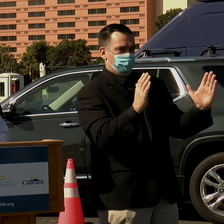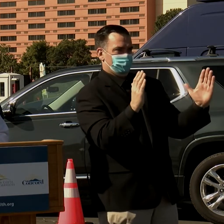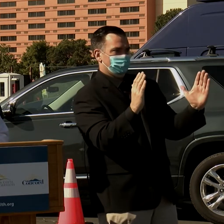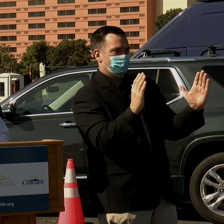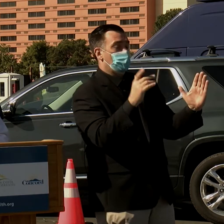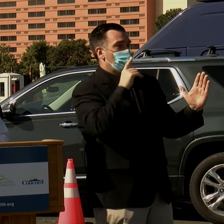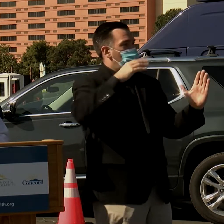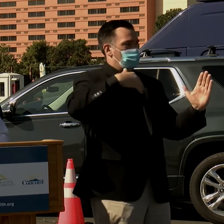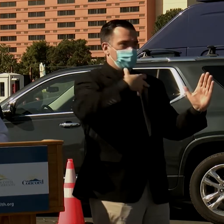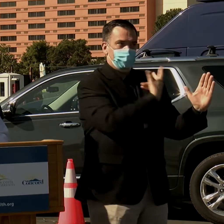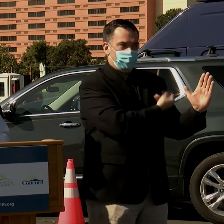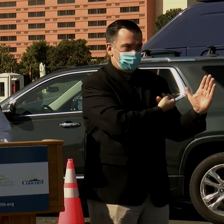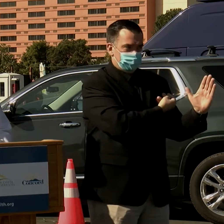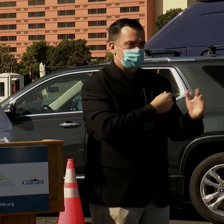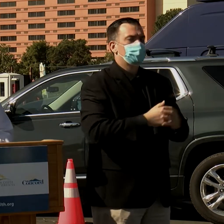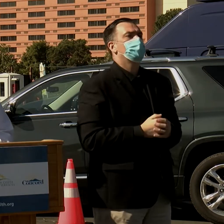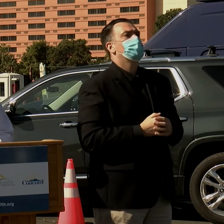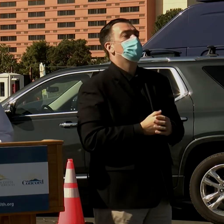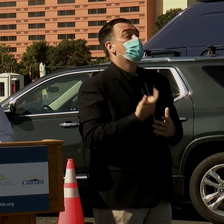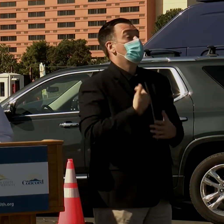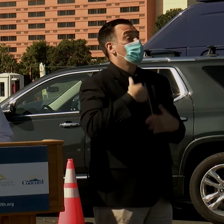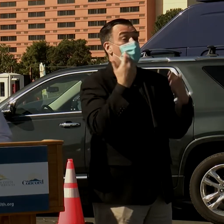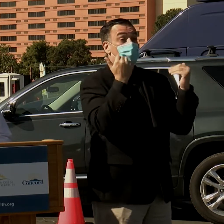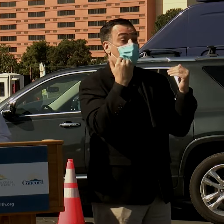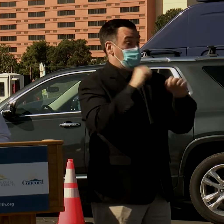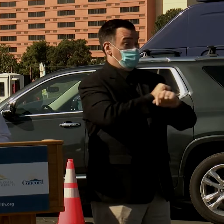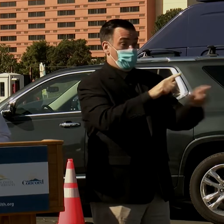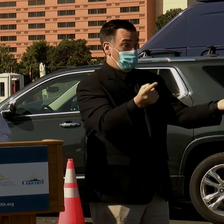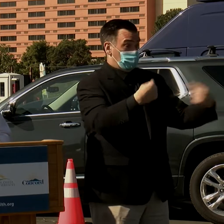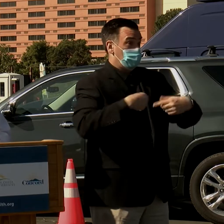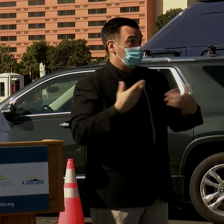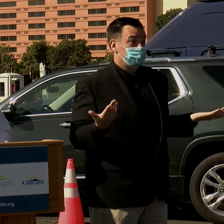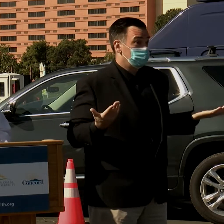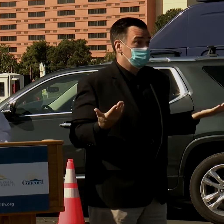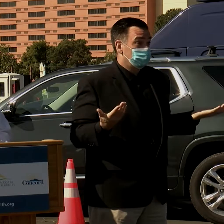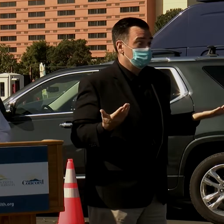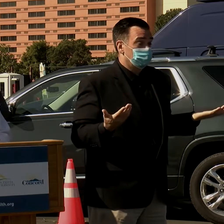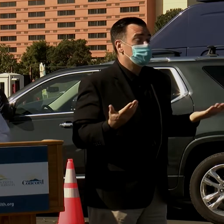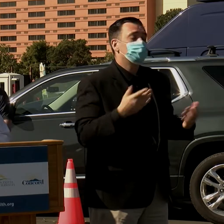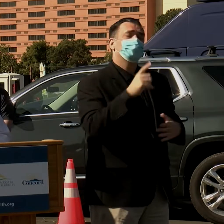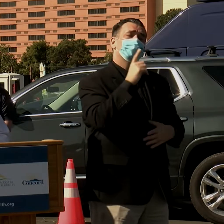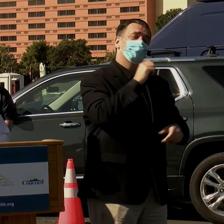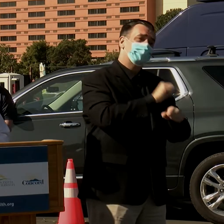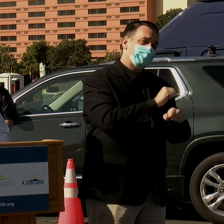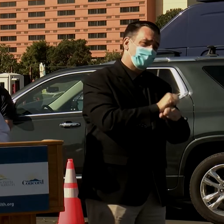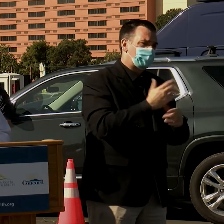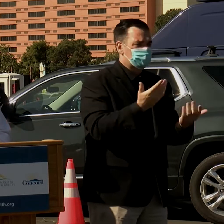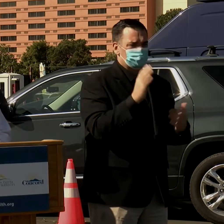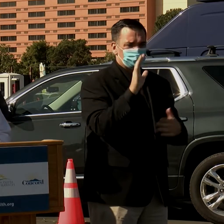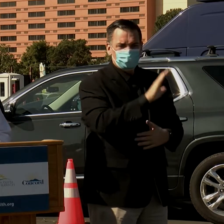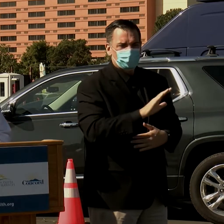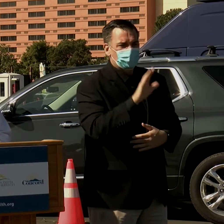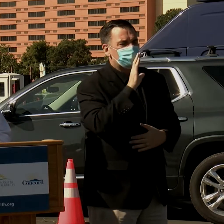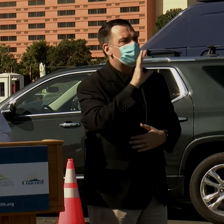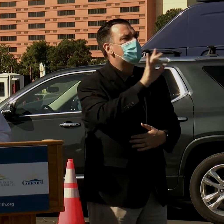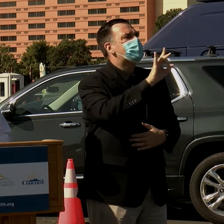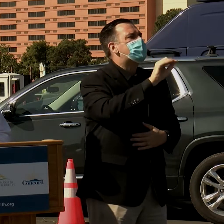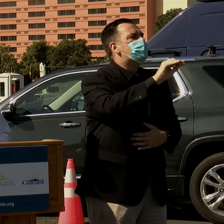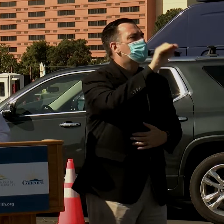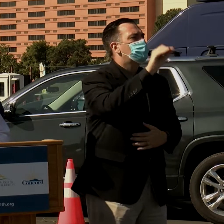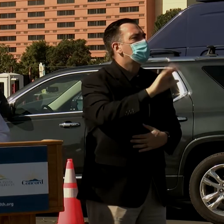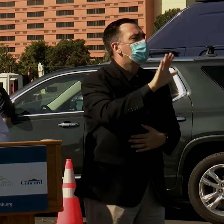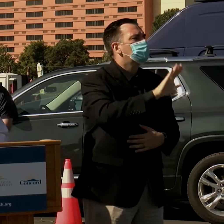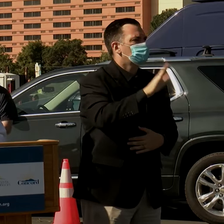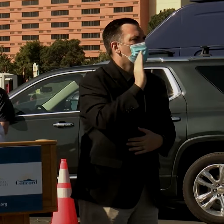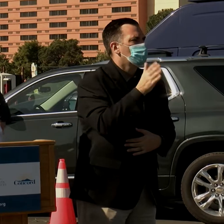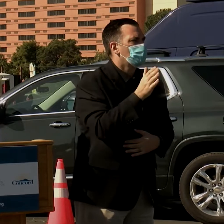yet to receive the vaccine. We're hoping that all of them come through. In reality, I think about 80% or so